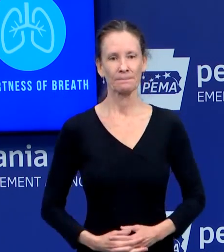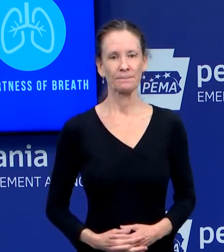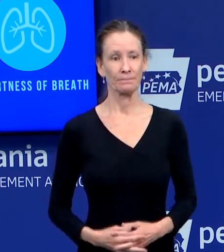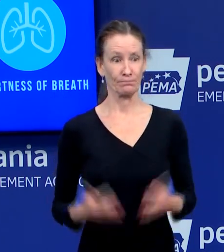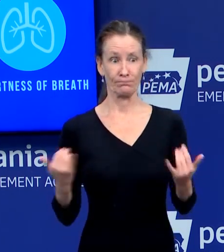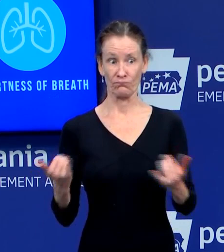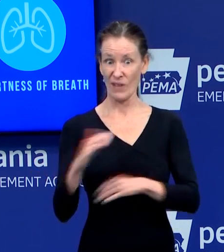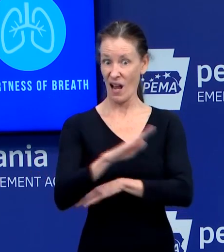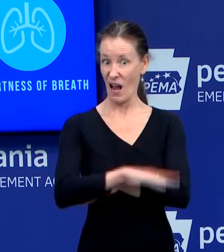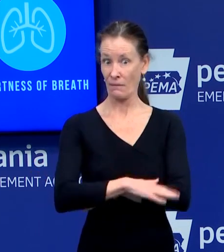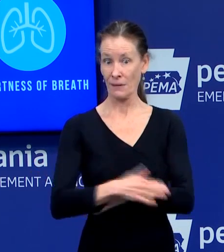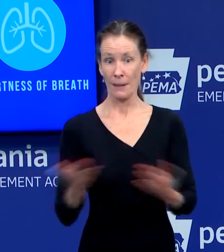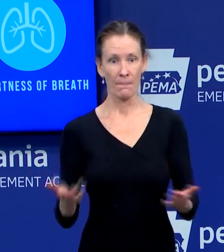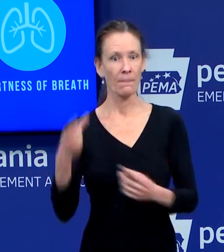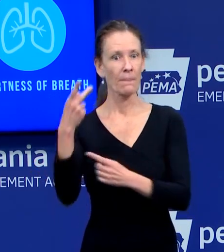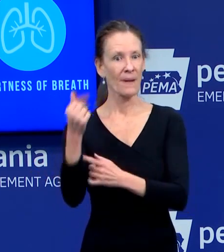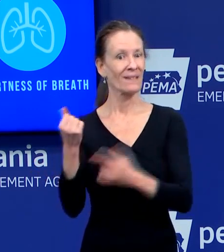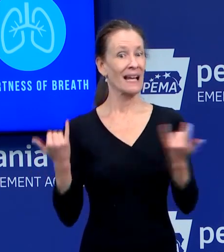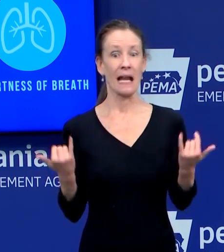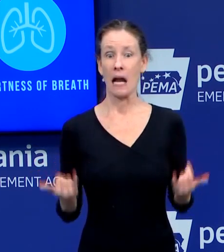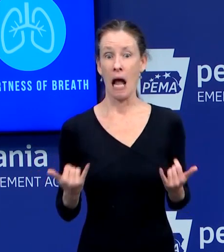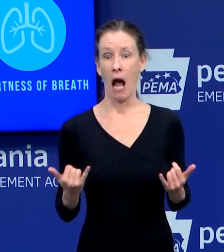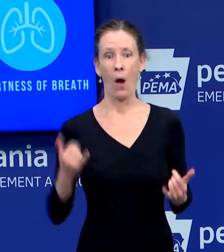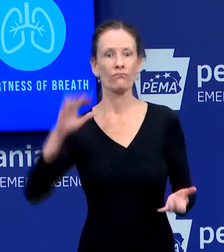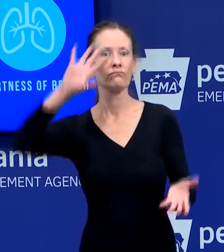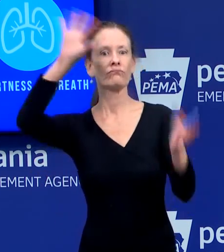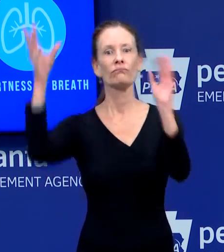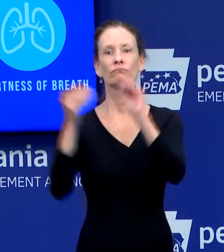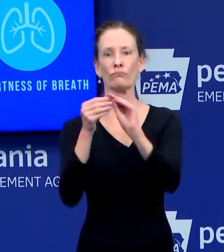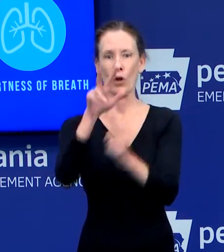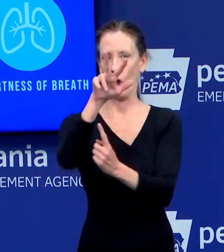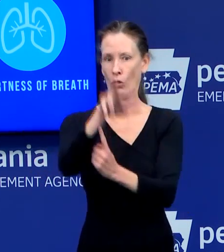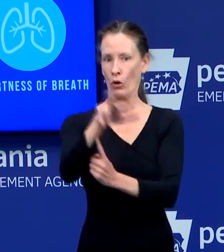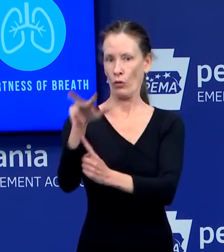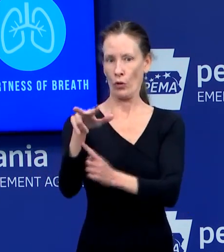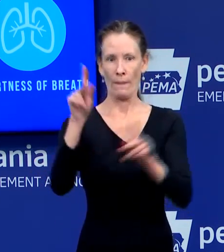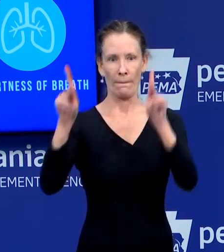Pennsylvanians who have tested positive for COVID-19.